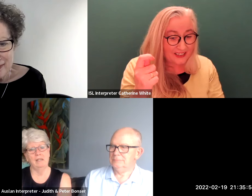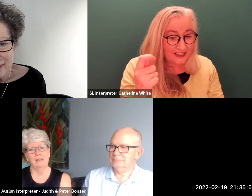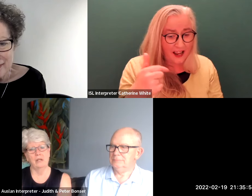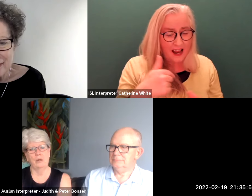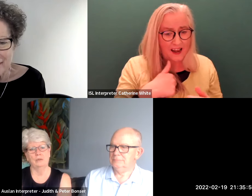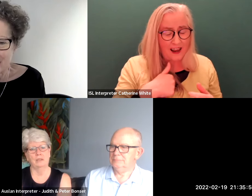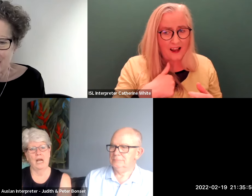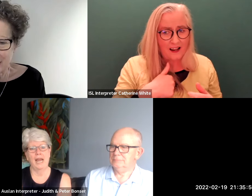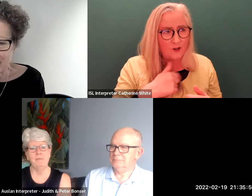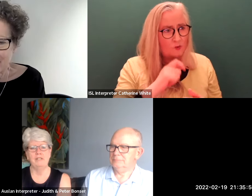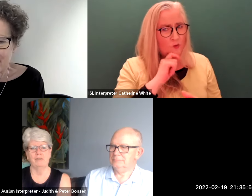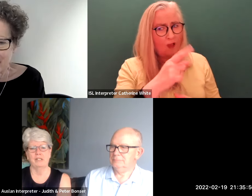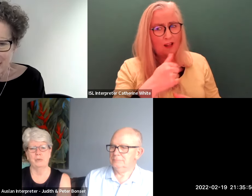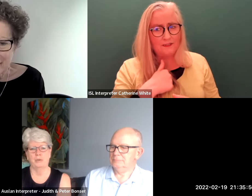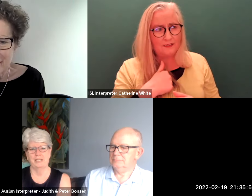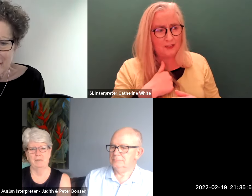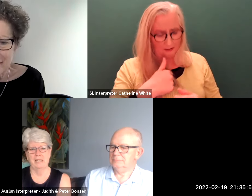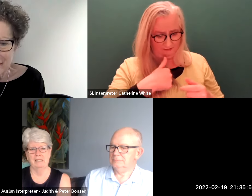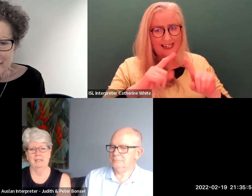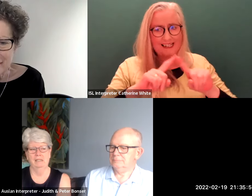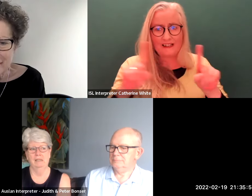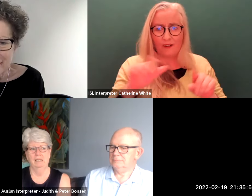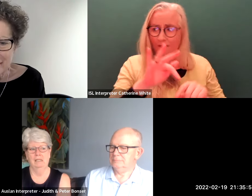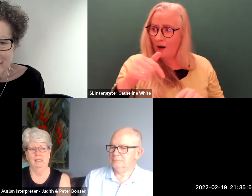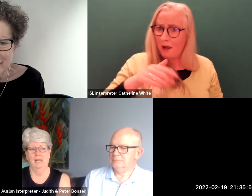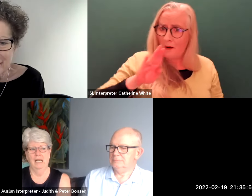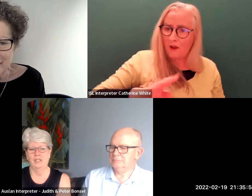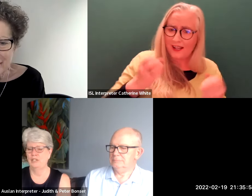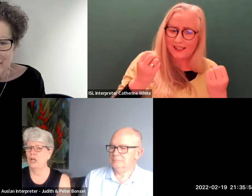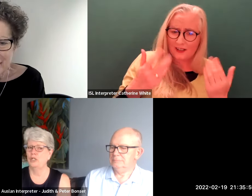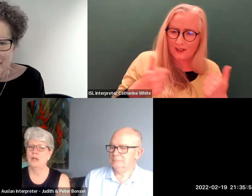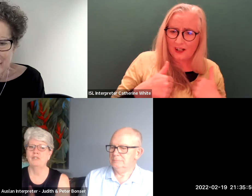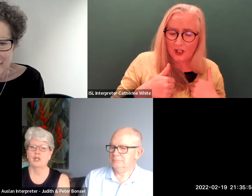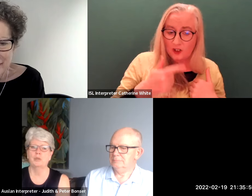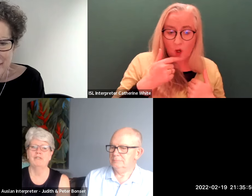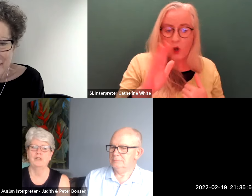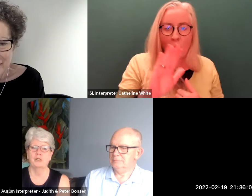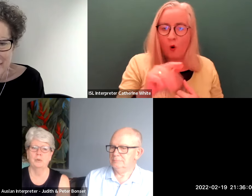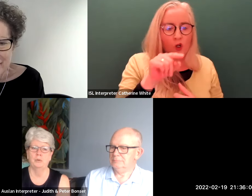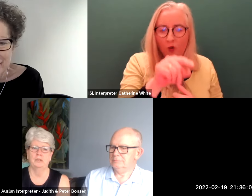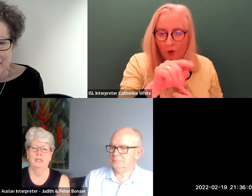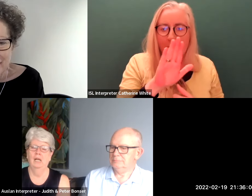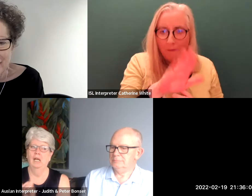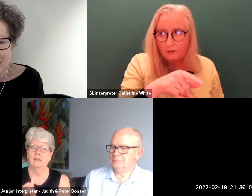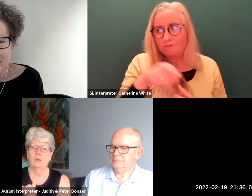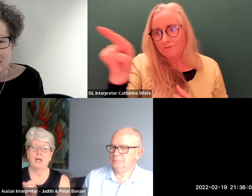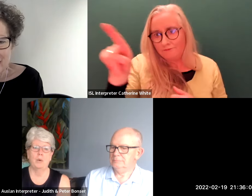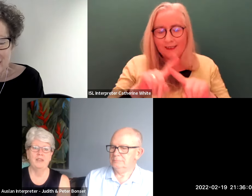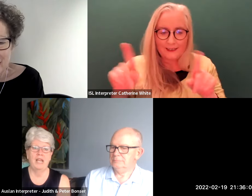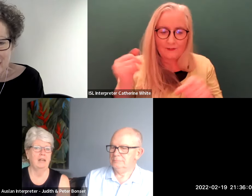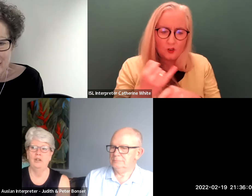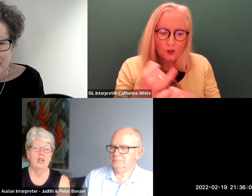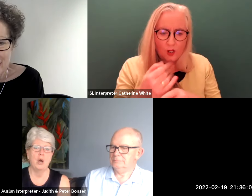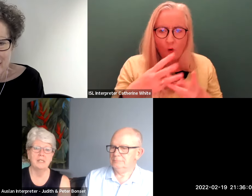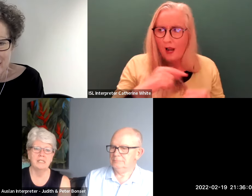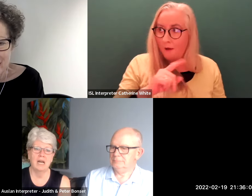being told i am different to all the siblings and she said no you have to go to a different school so when i went